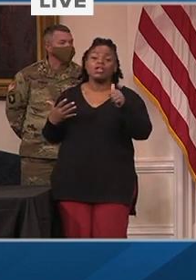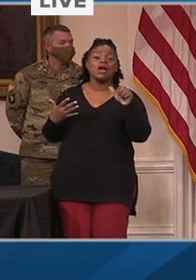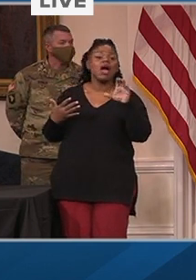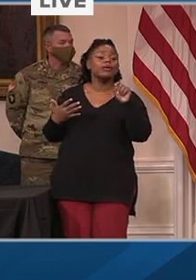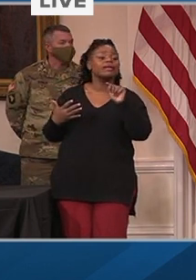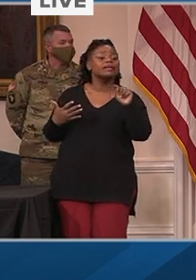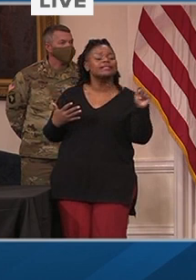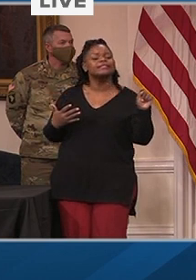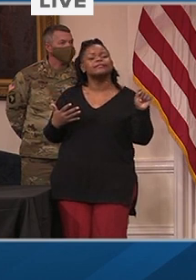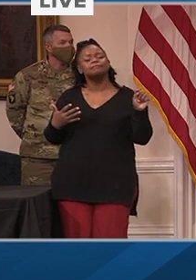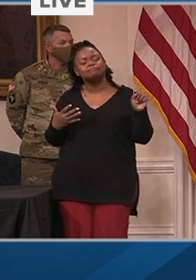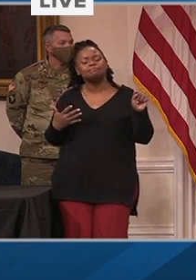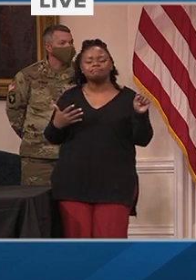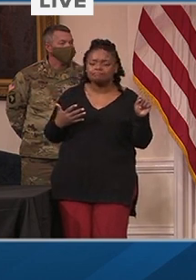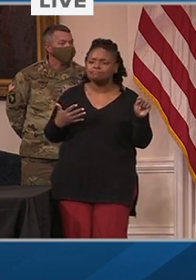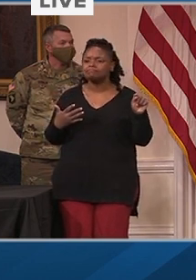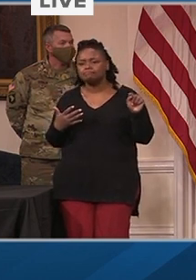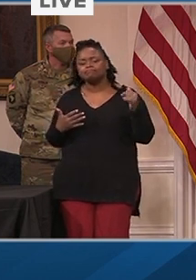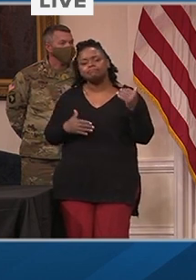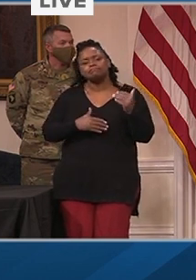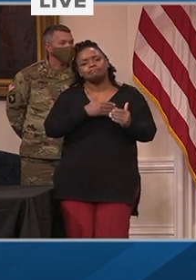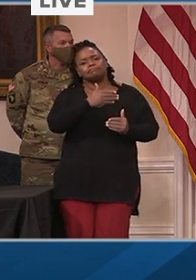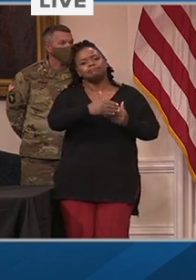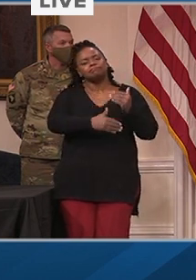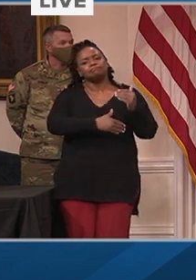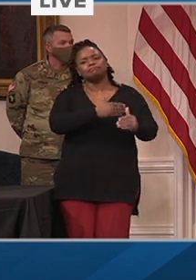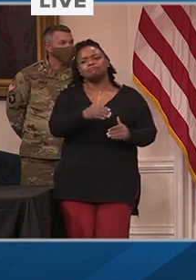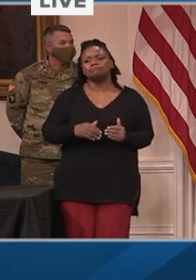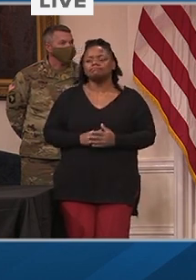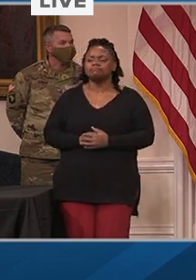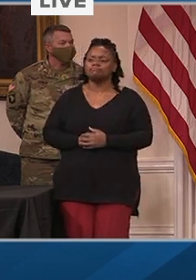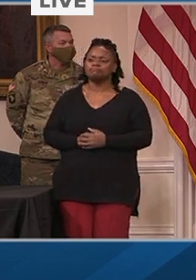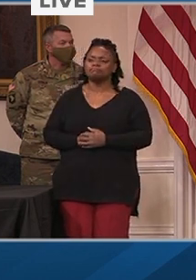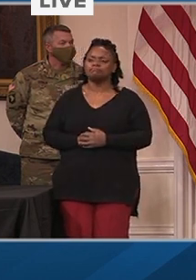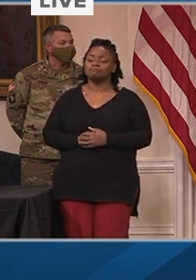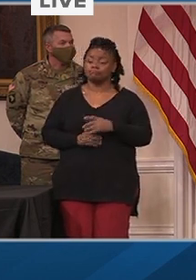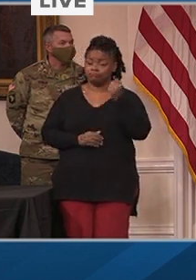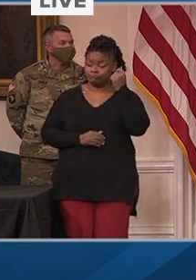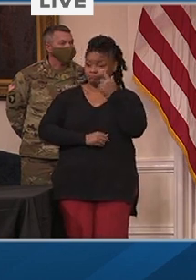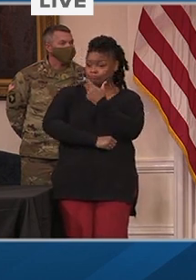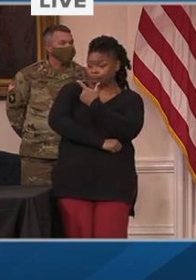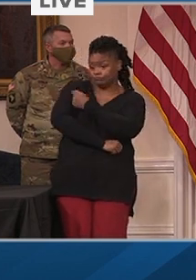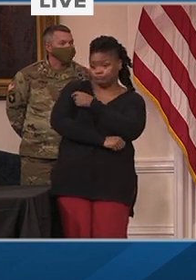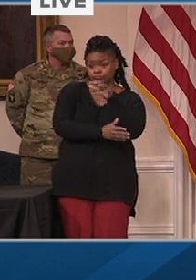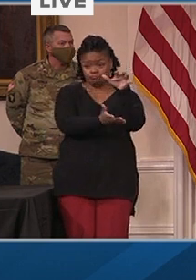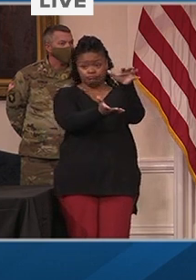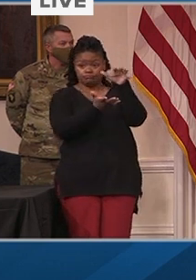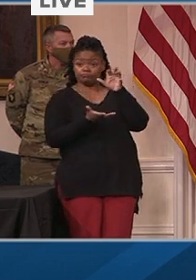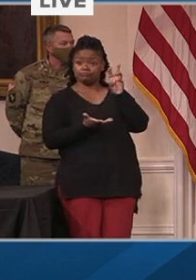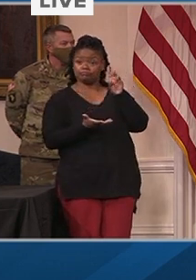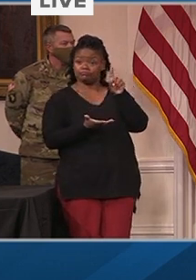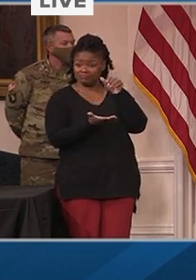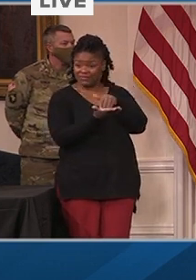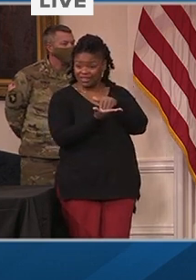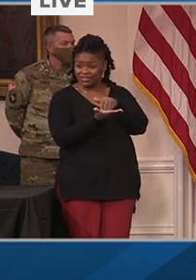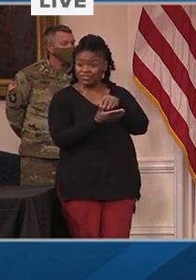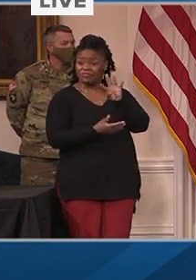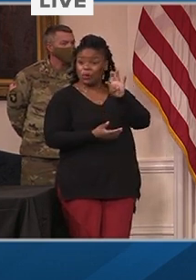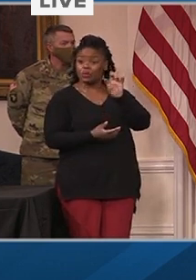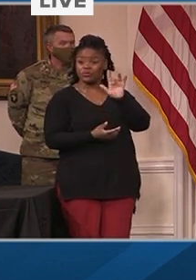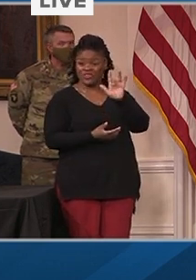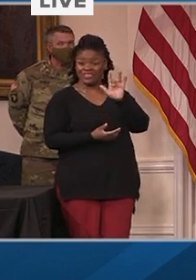,425 doses were sent directly to